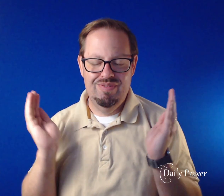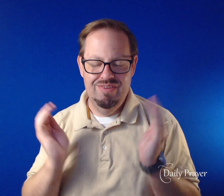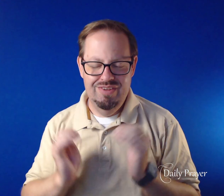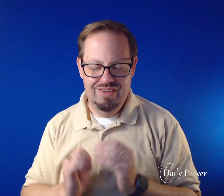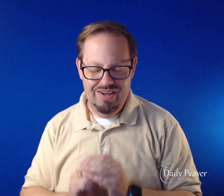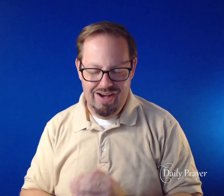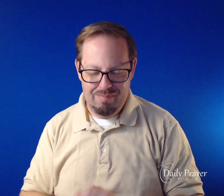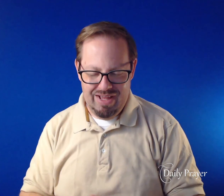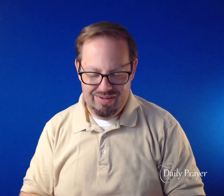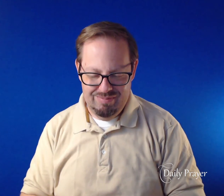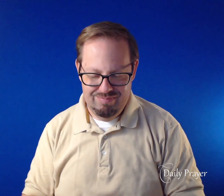Amen.